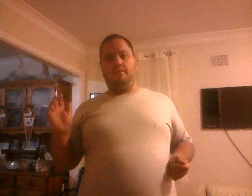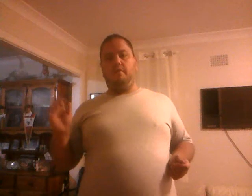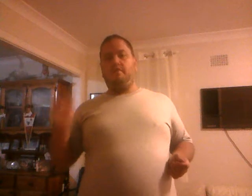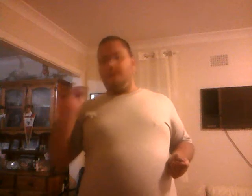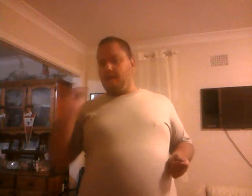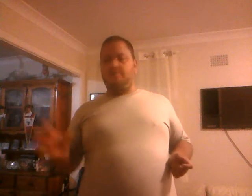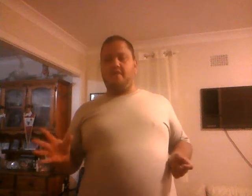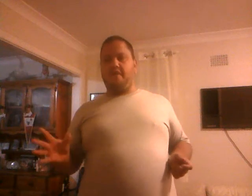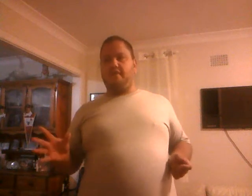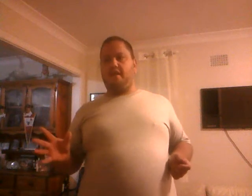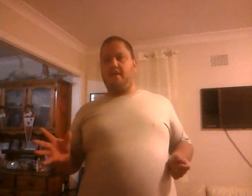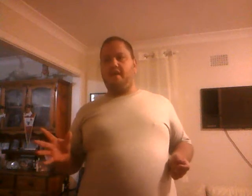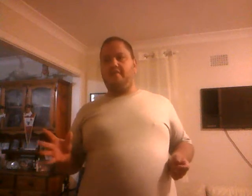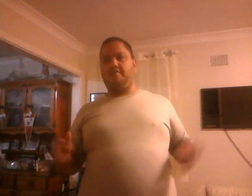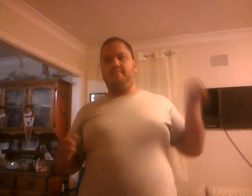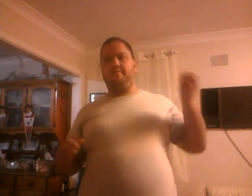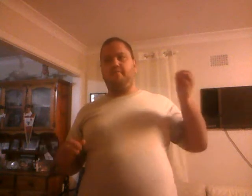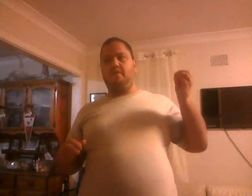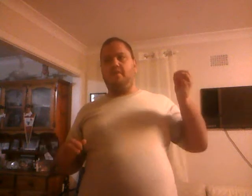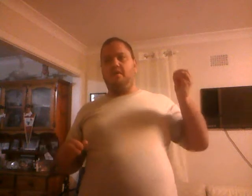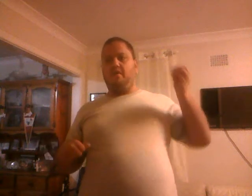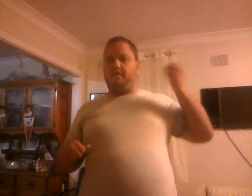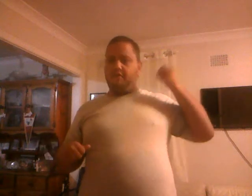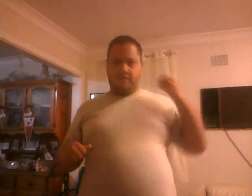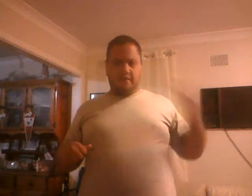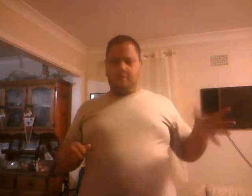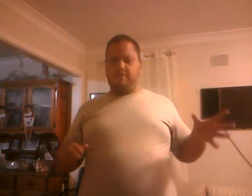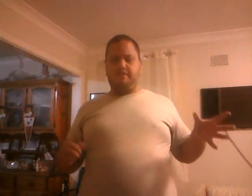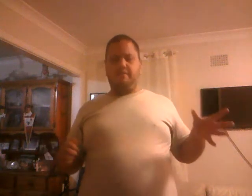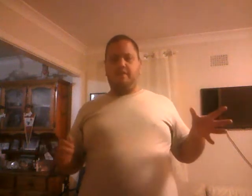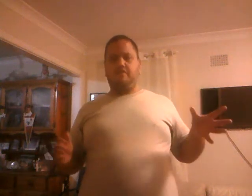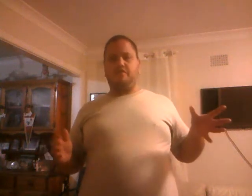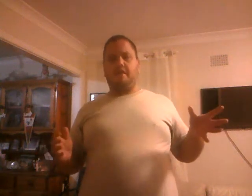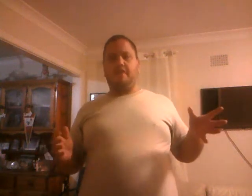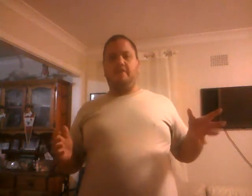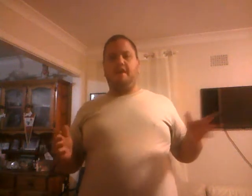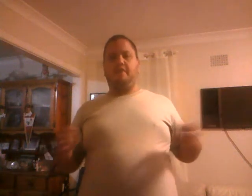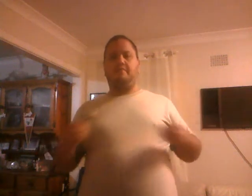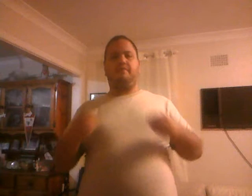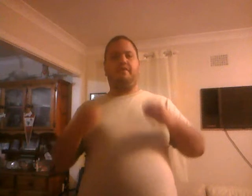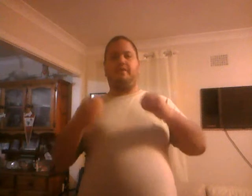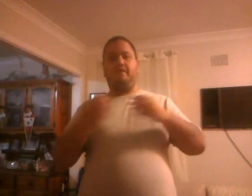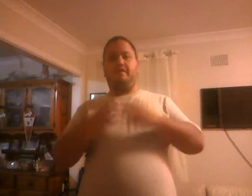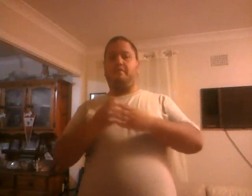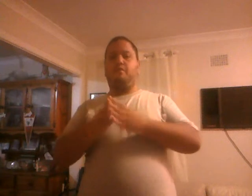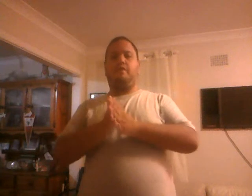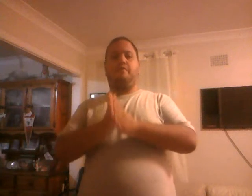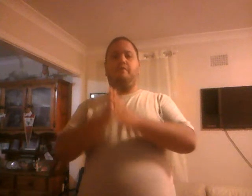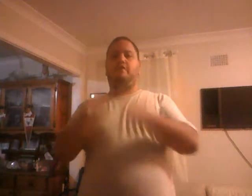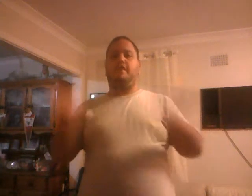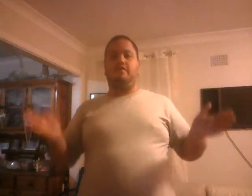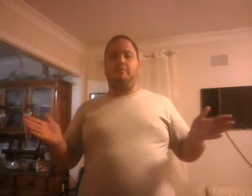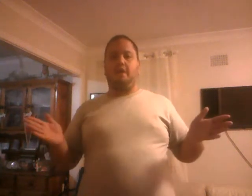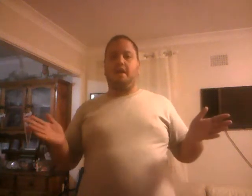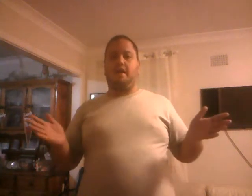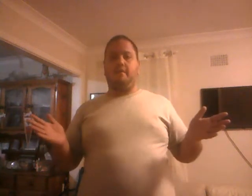For the last day of the case, there is no much information to be given out for the exception of what has been released to the media.